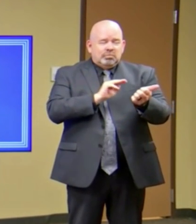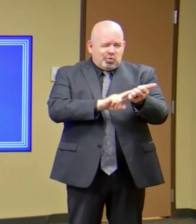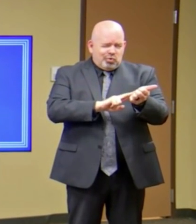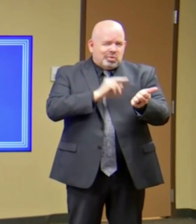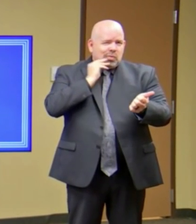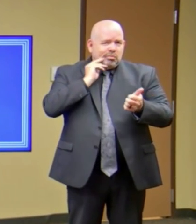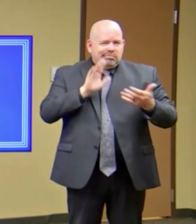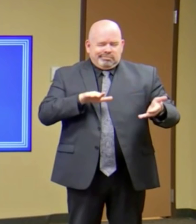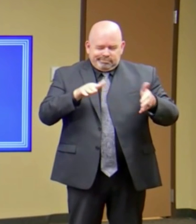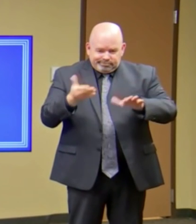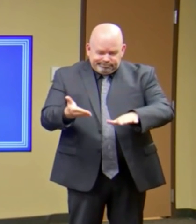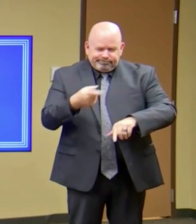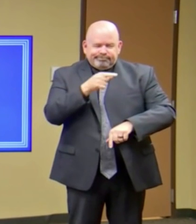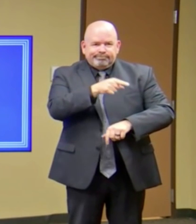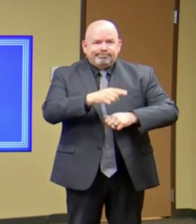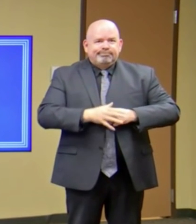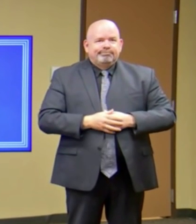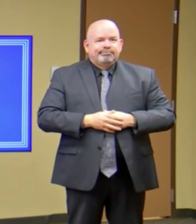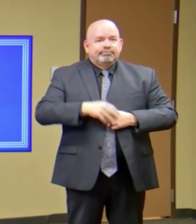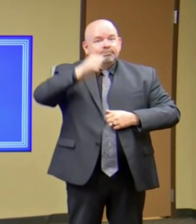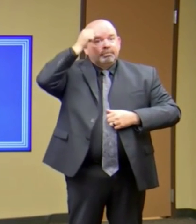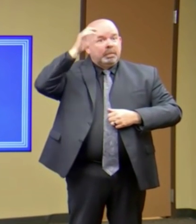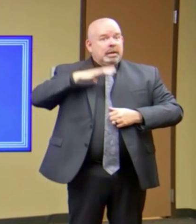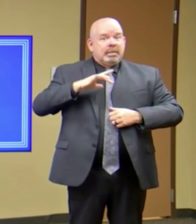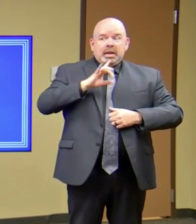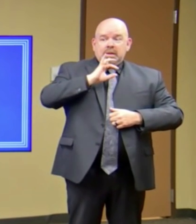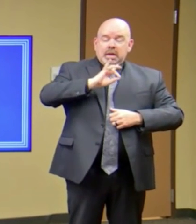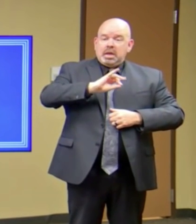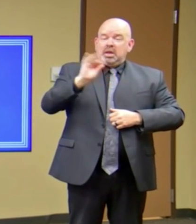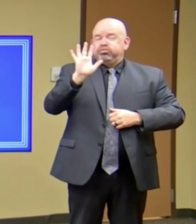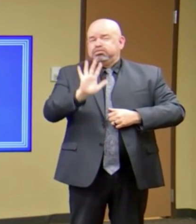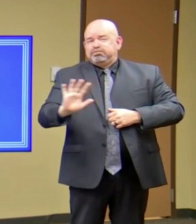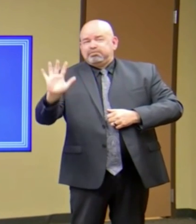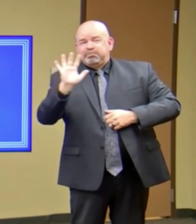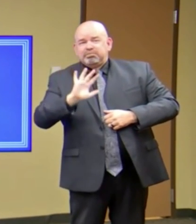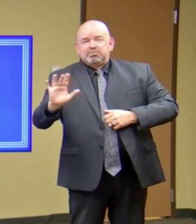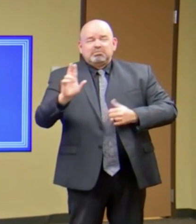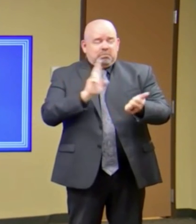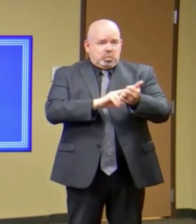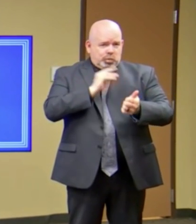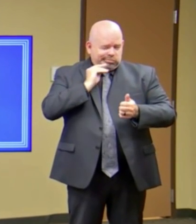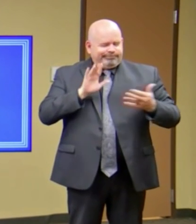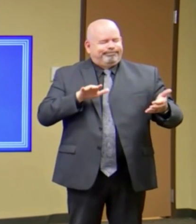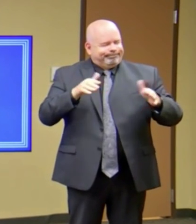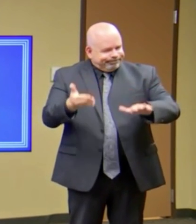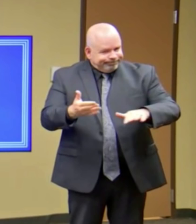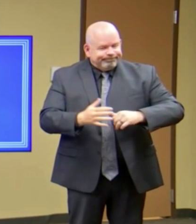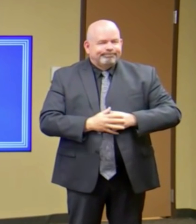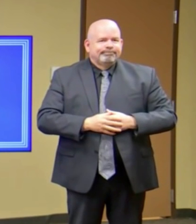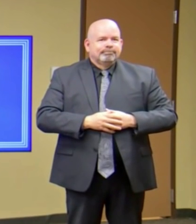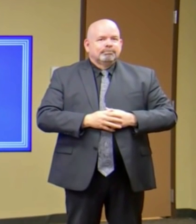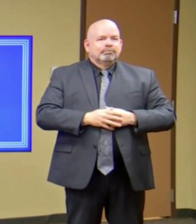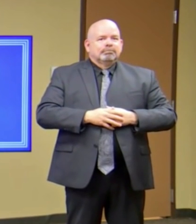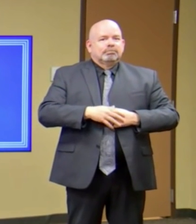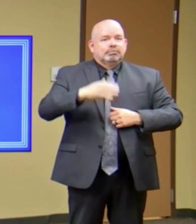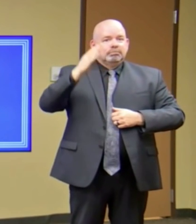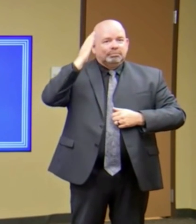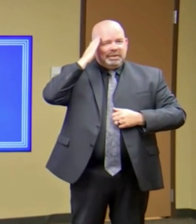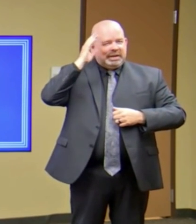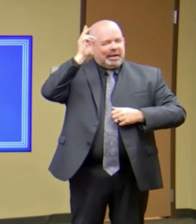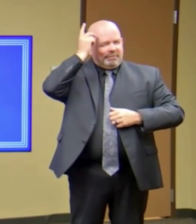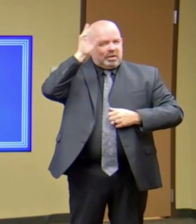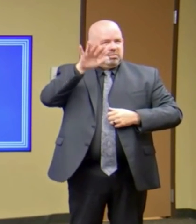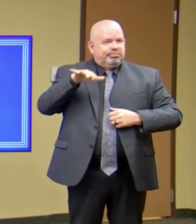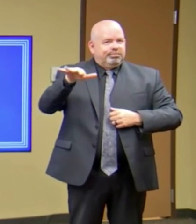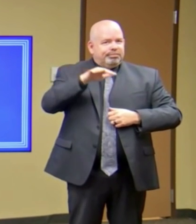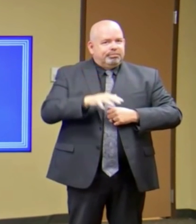A man in his 80s who was a resident of a long-term care facility in the city of Dallas. And a man in his 90s who was a resident